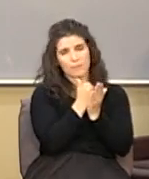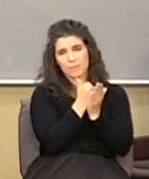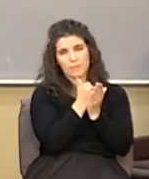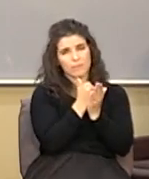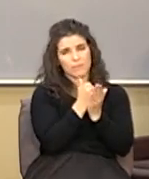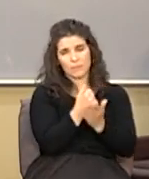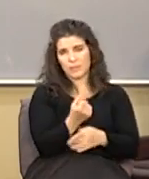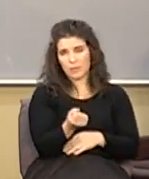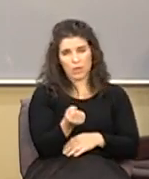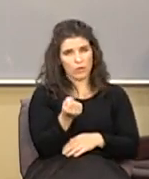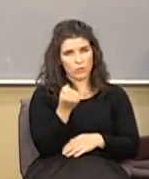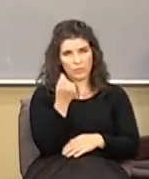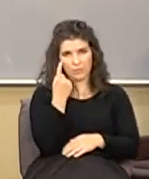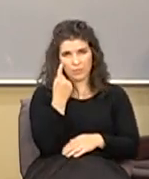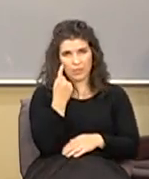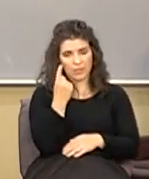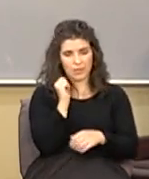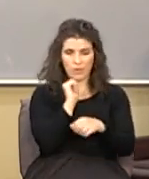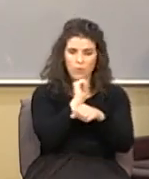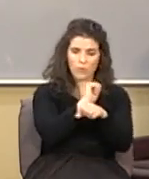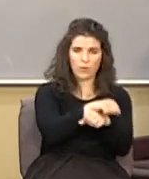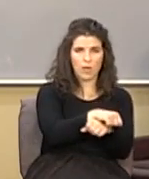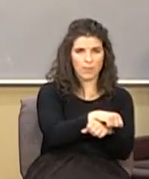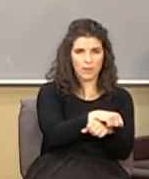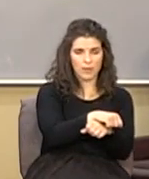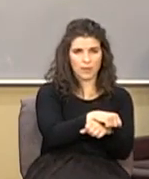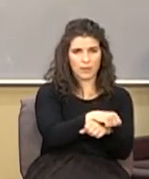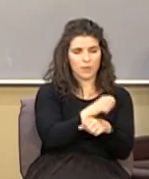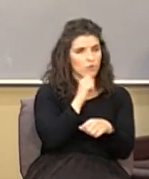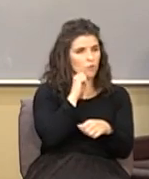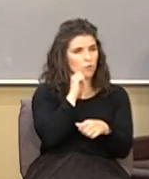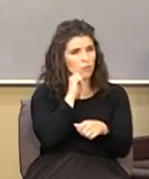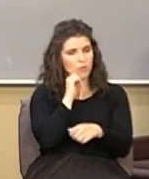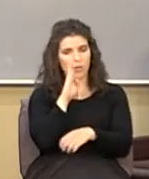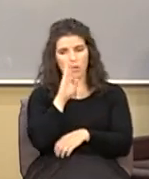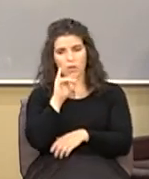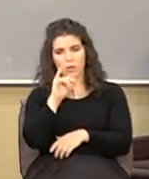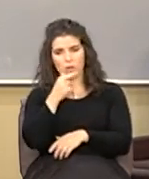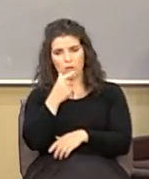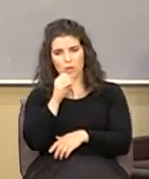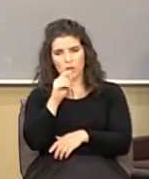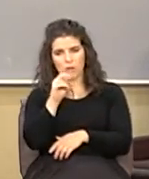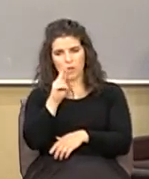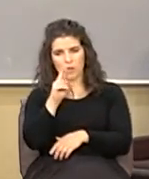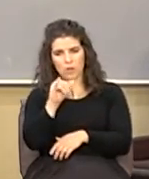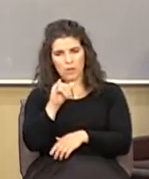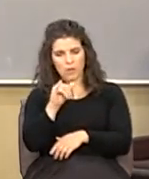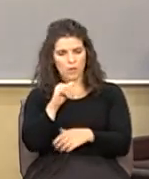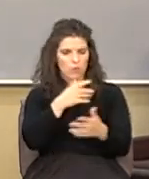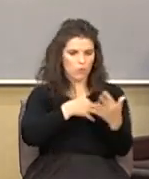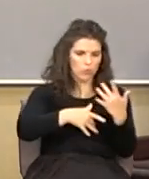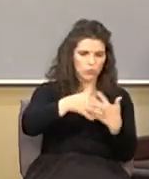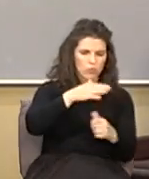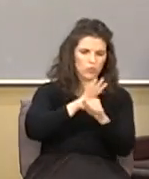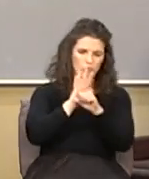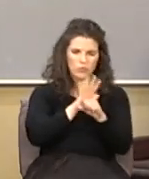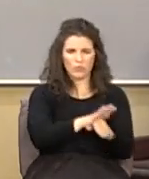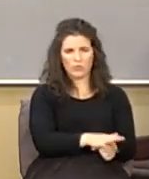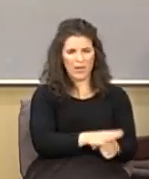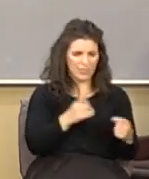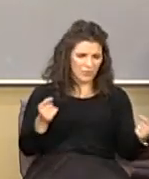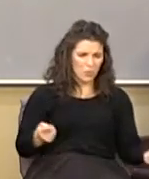understanding overcoming the racial bigotry the social distress the hurt